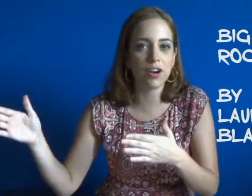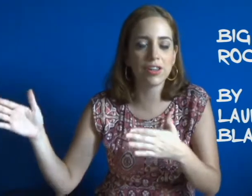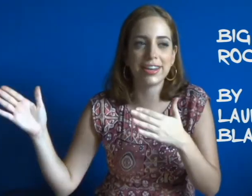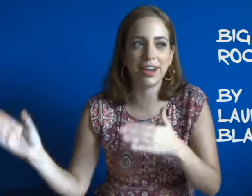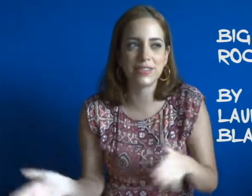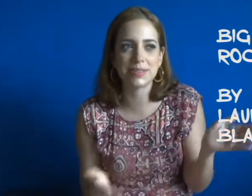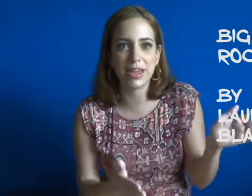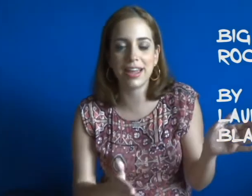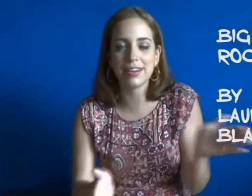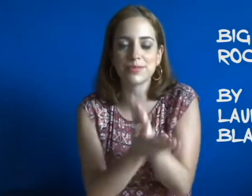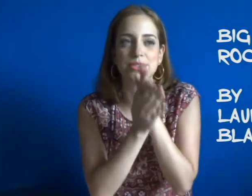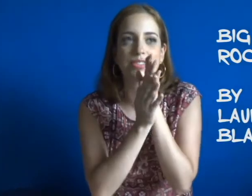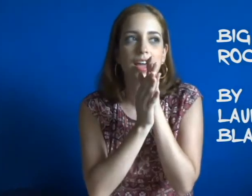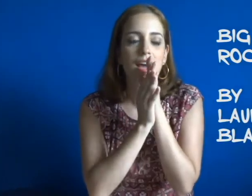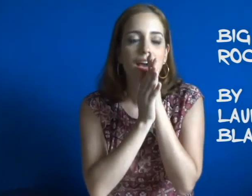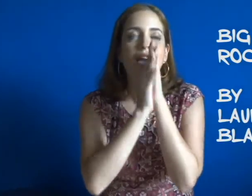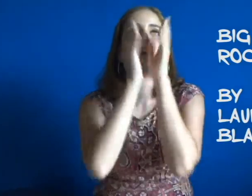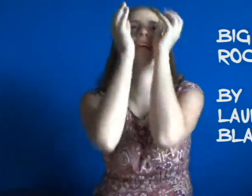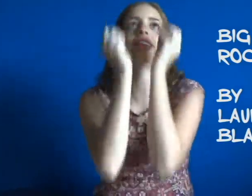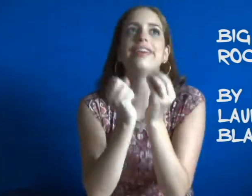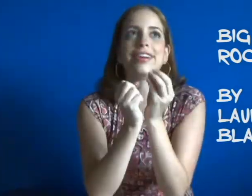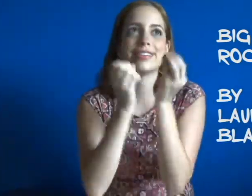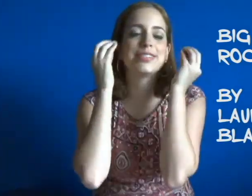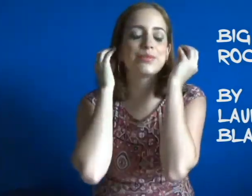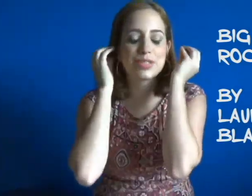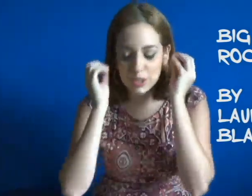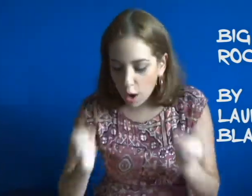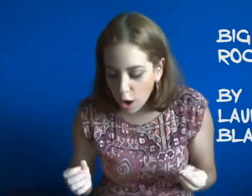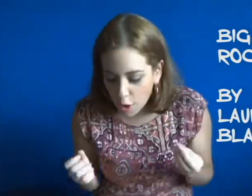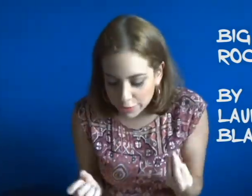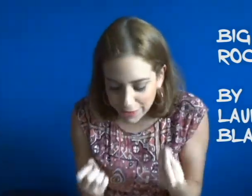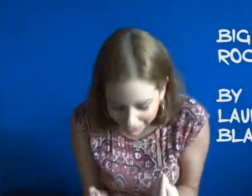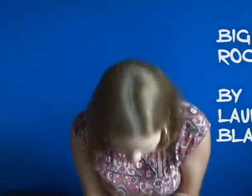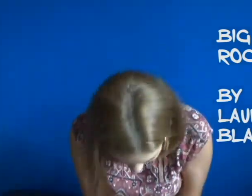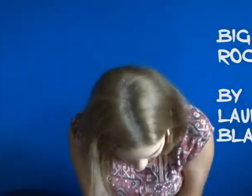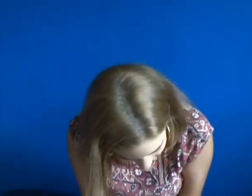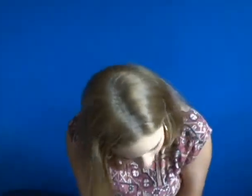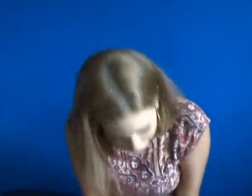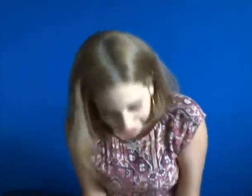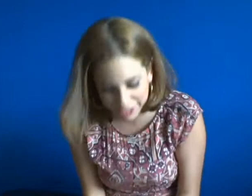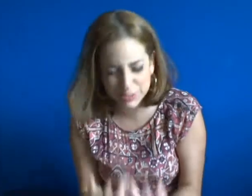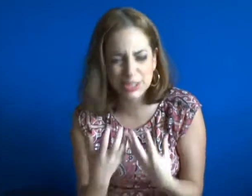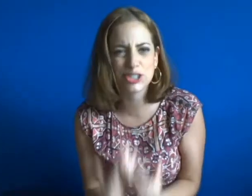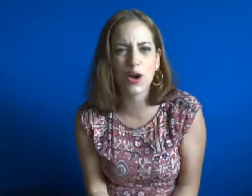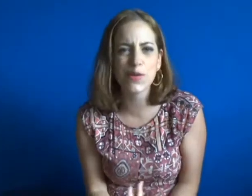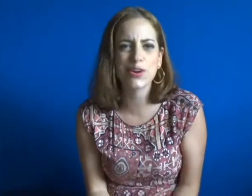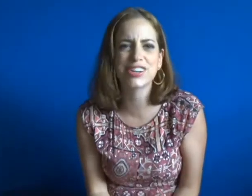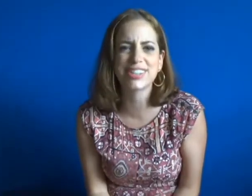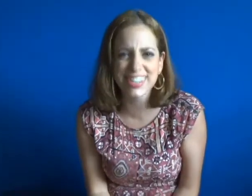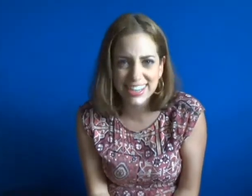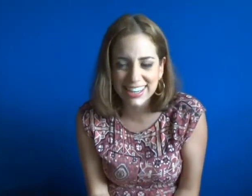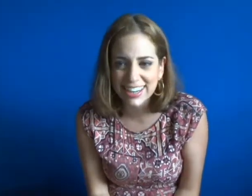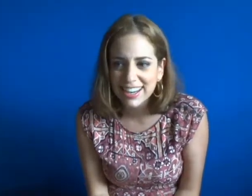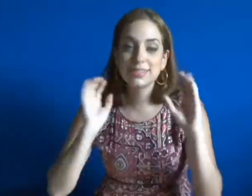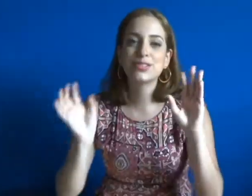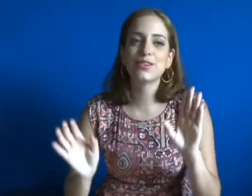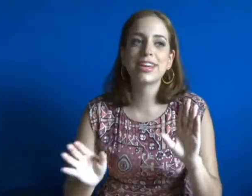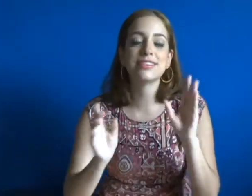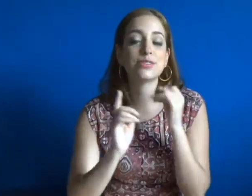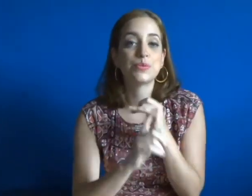girl, and now is the man, and it was hilarious. It was so funny, so funny, was so good. This story is